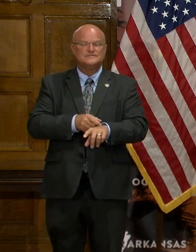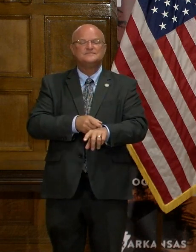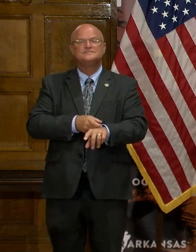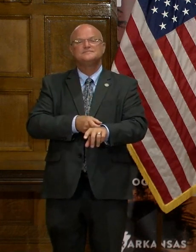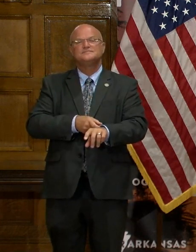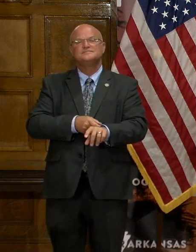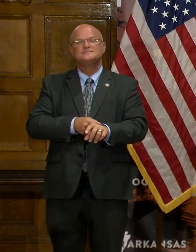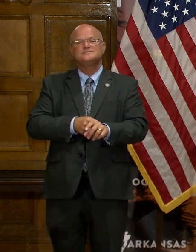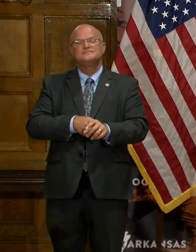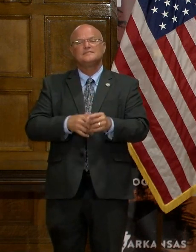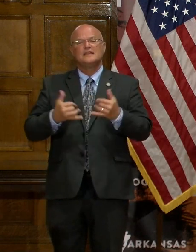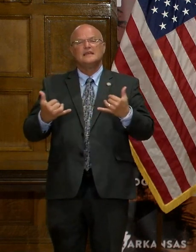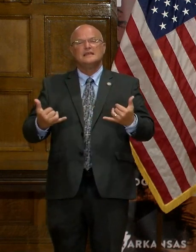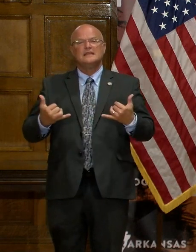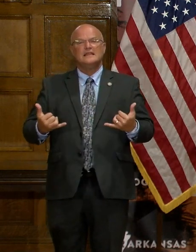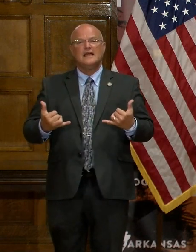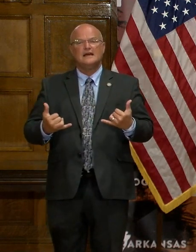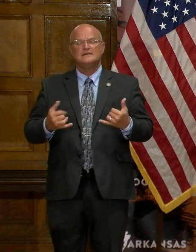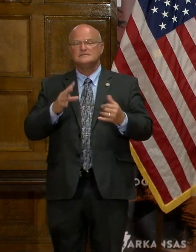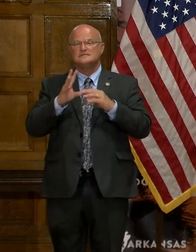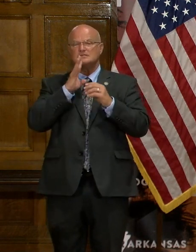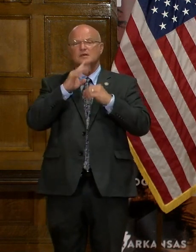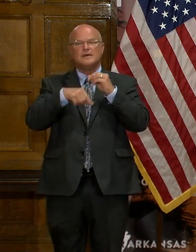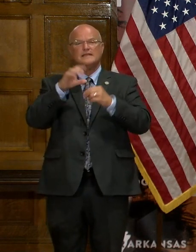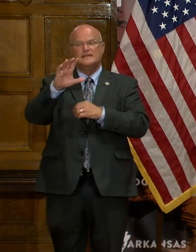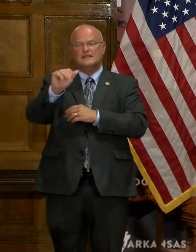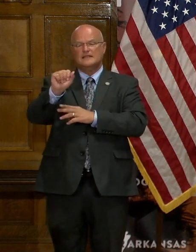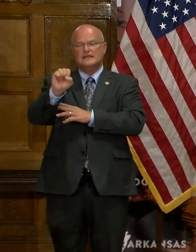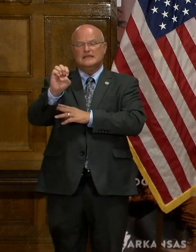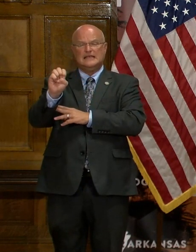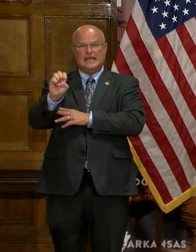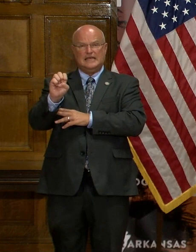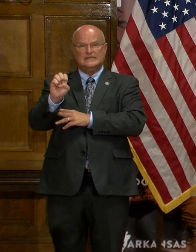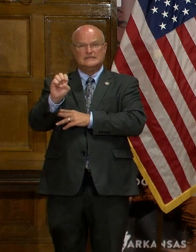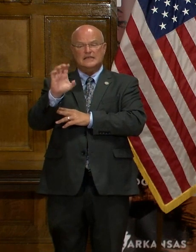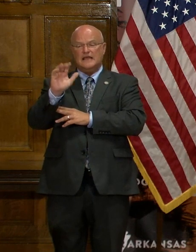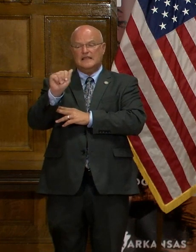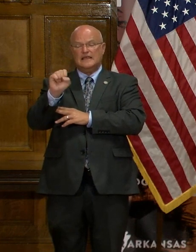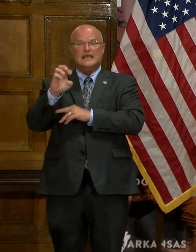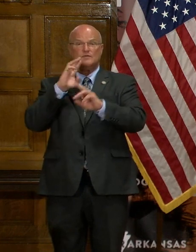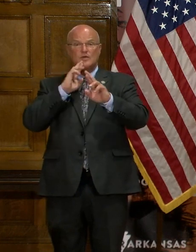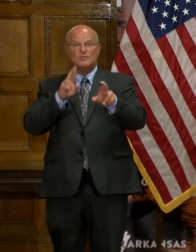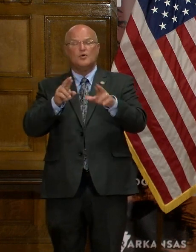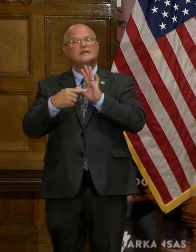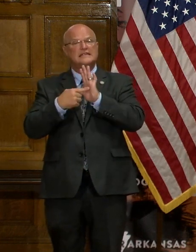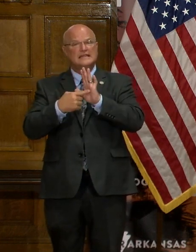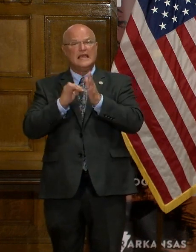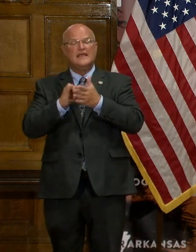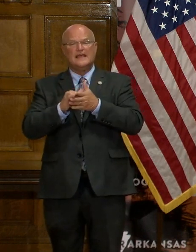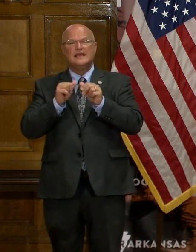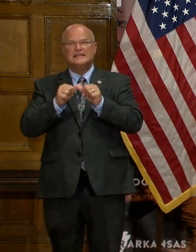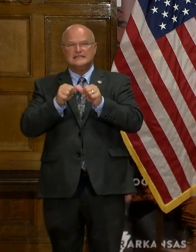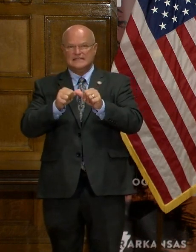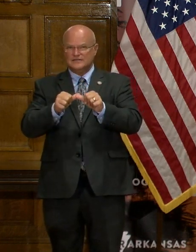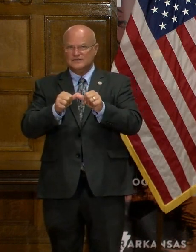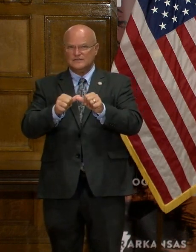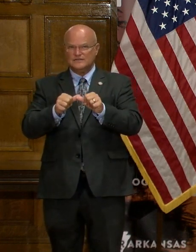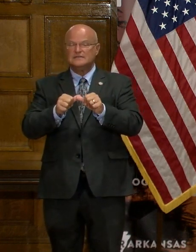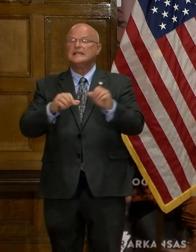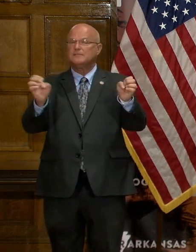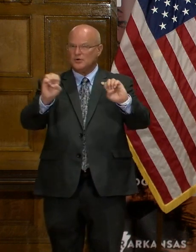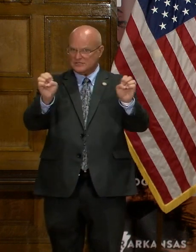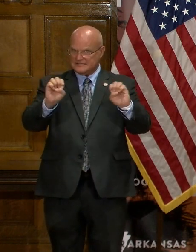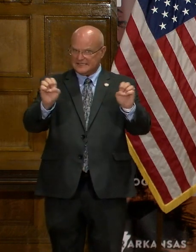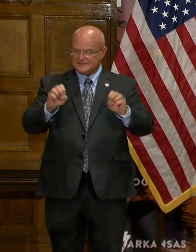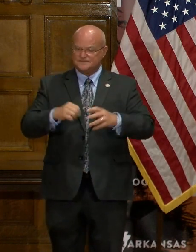Now let me go to the case report. And I think the case report today does indicate we continue to be in an